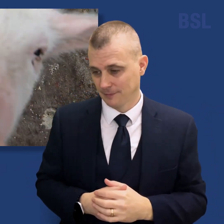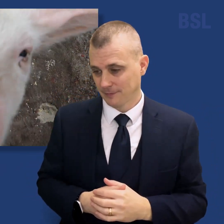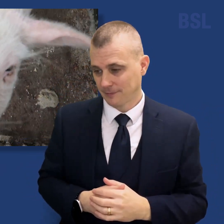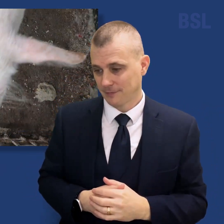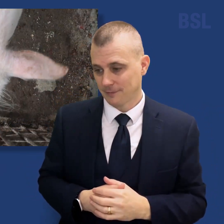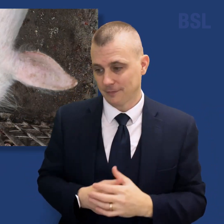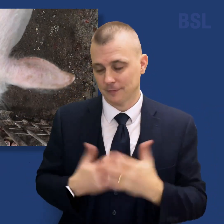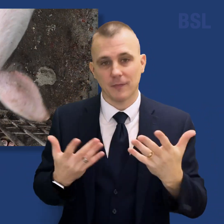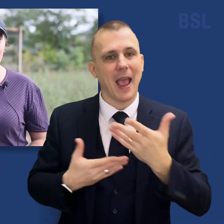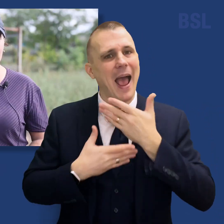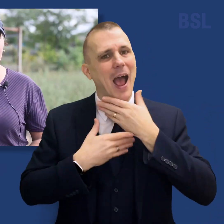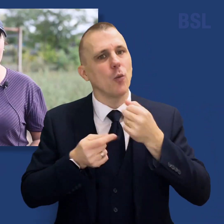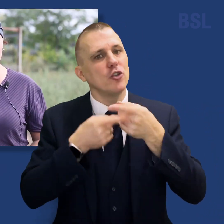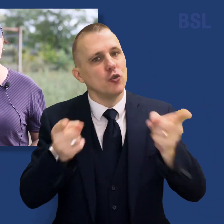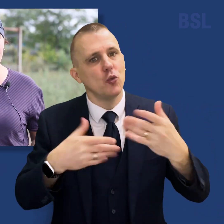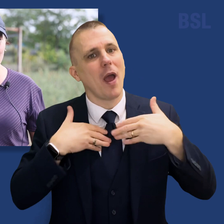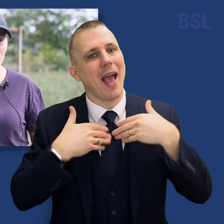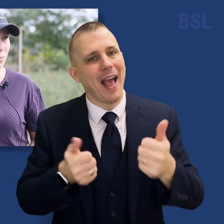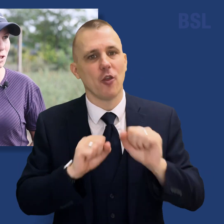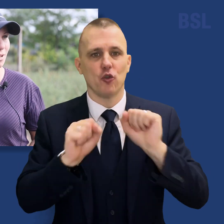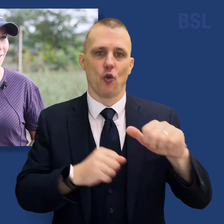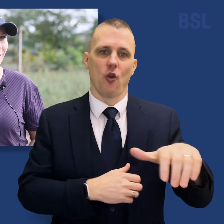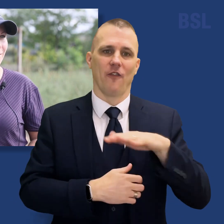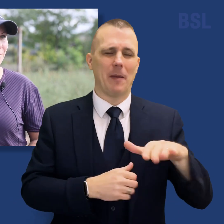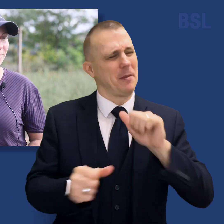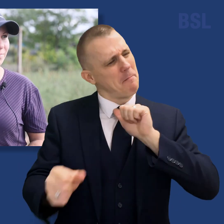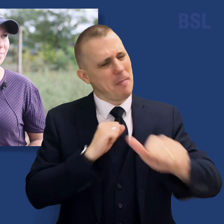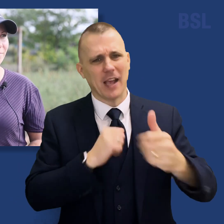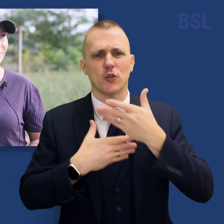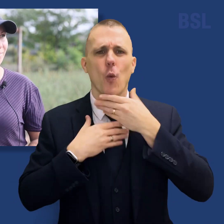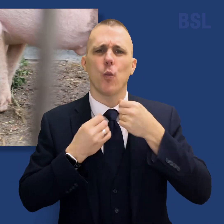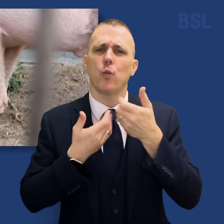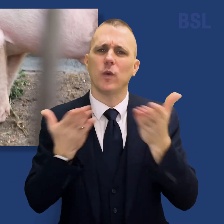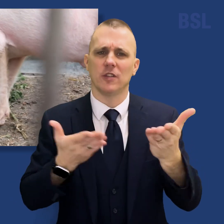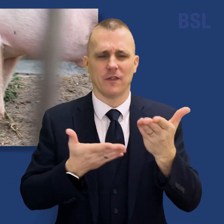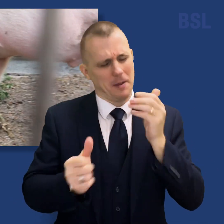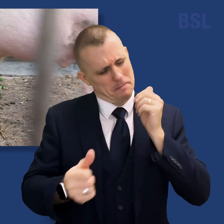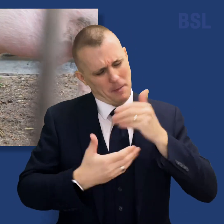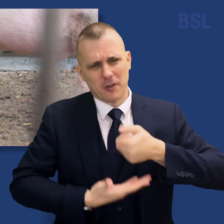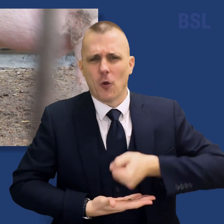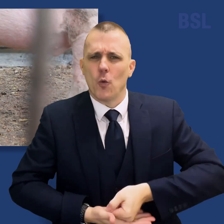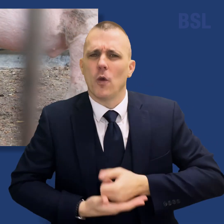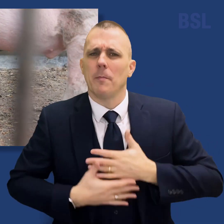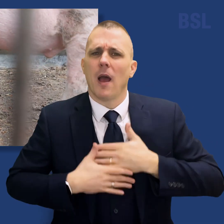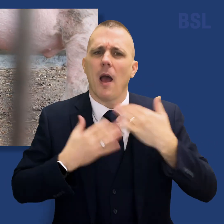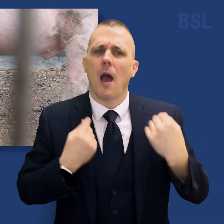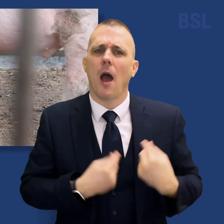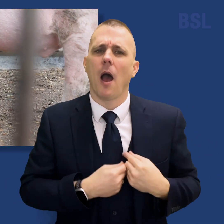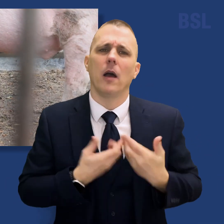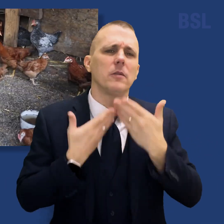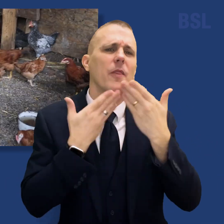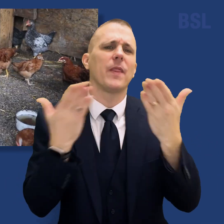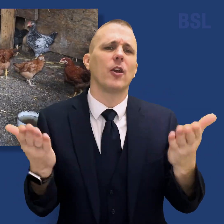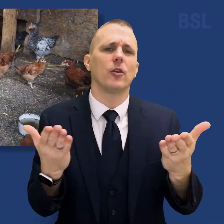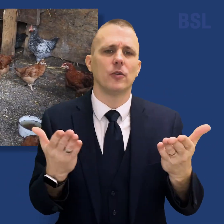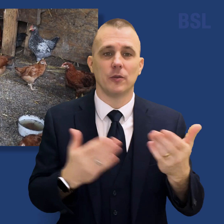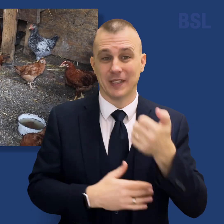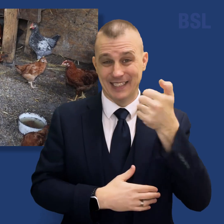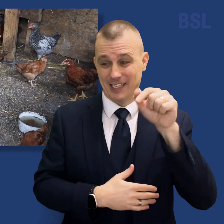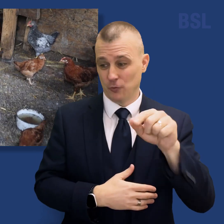I wish you health and your family. Only the best wishes. From the bottom of my heart, thank you. $6.2